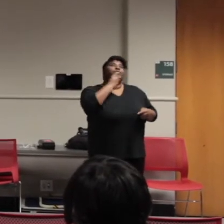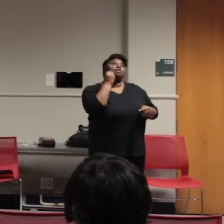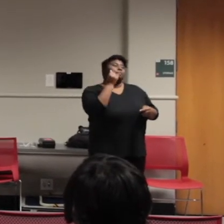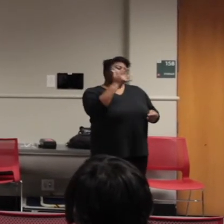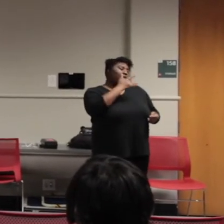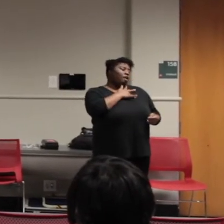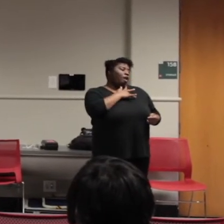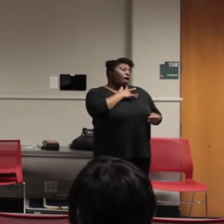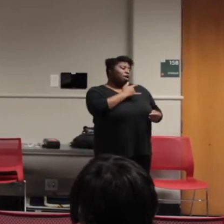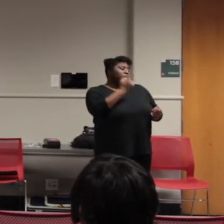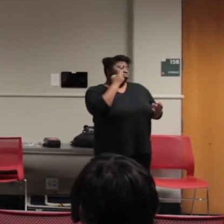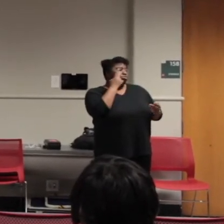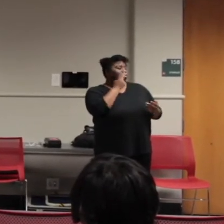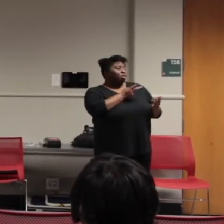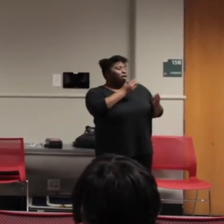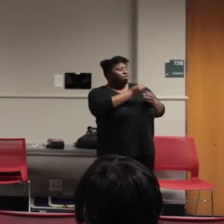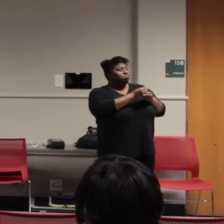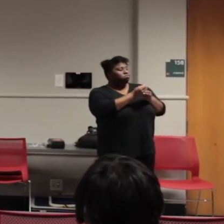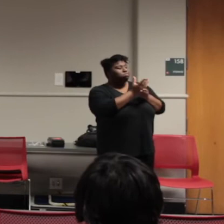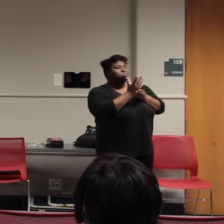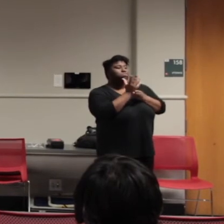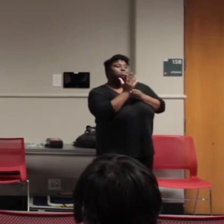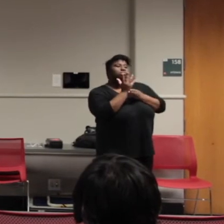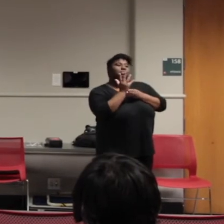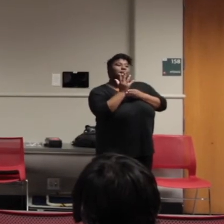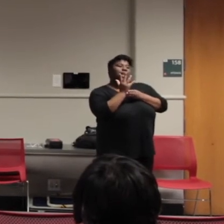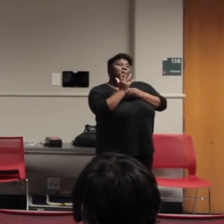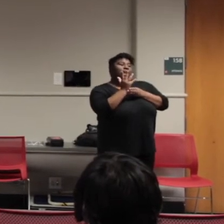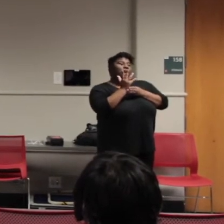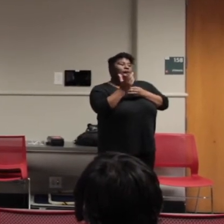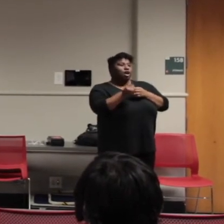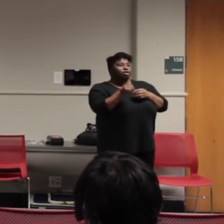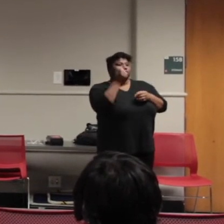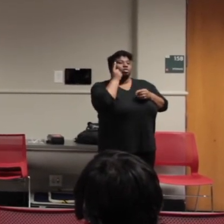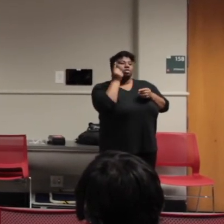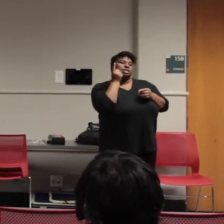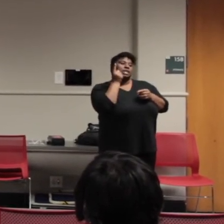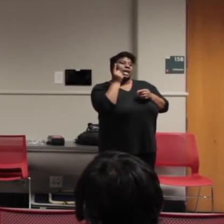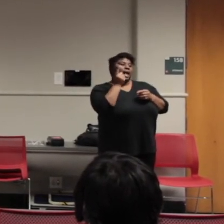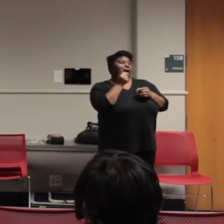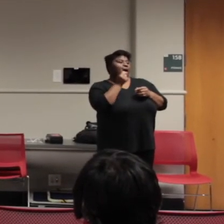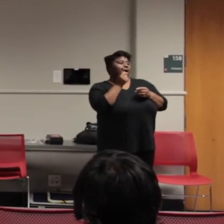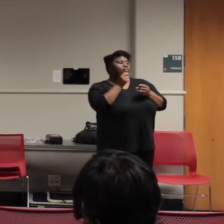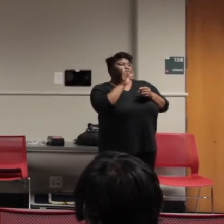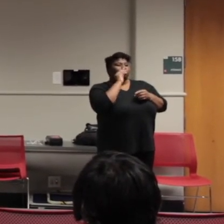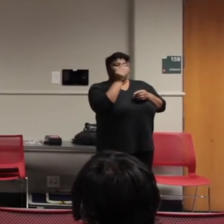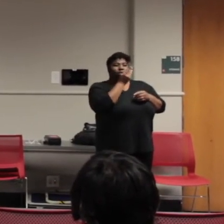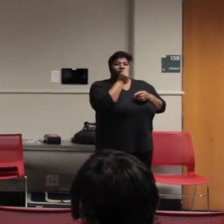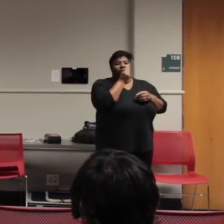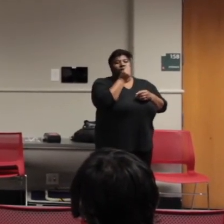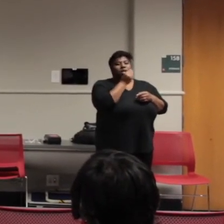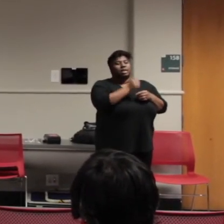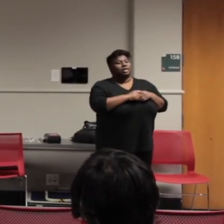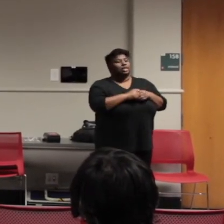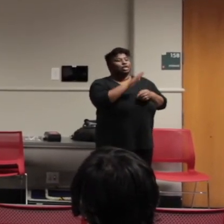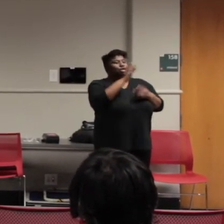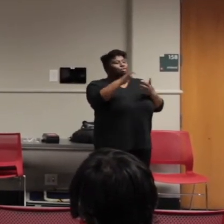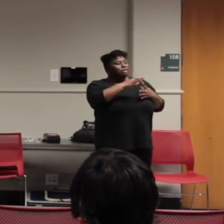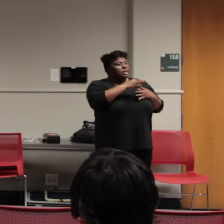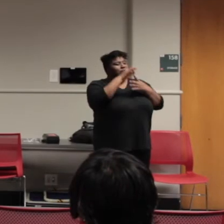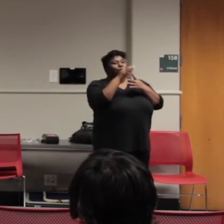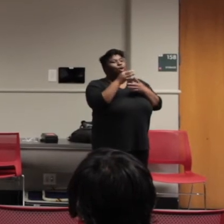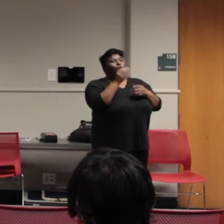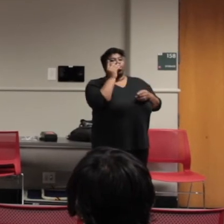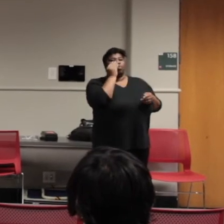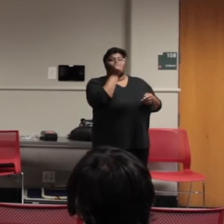recorded their blooms, and soon after I began to understand the bouquet. No single plume could stand alone in description of you. No single rose,